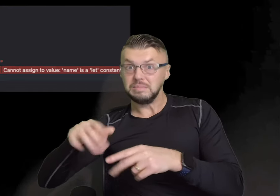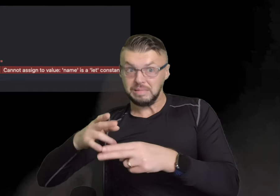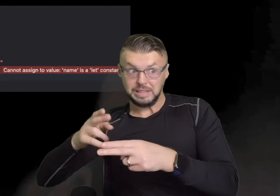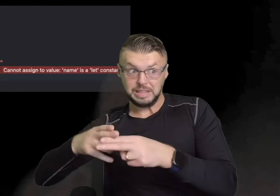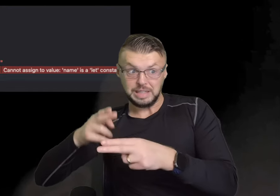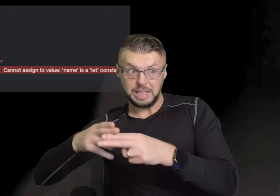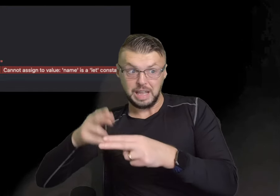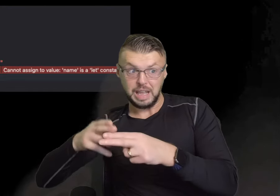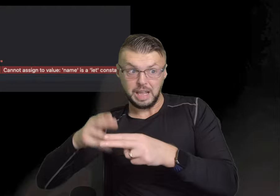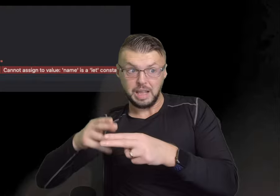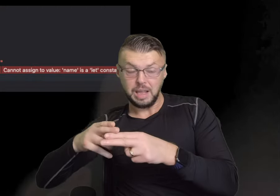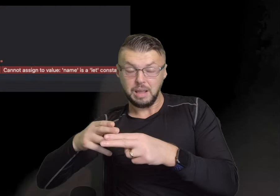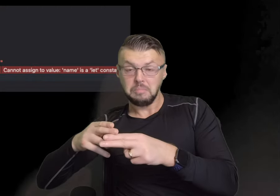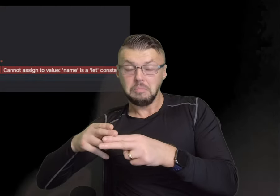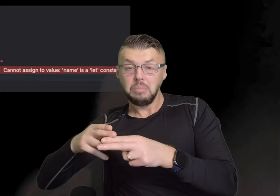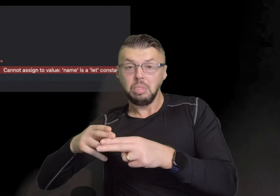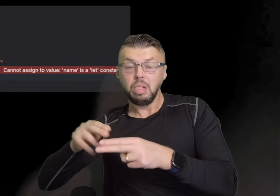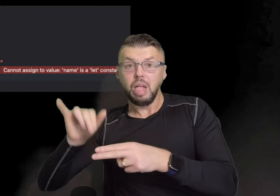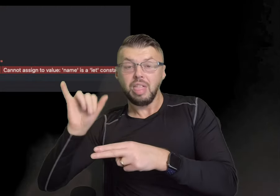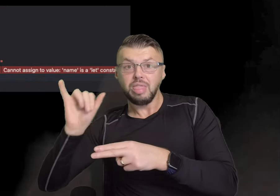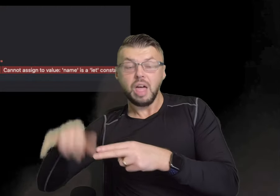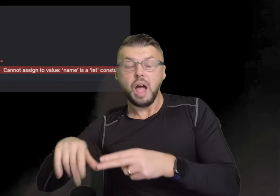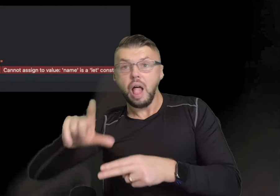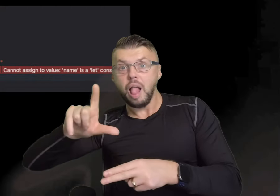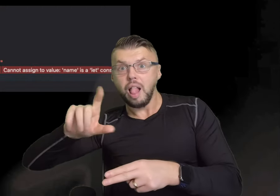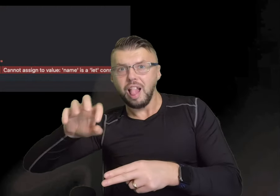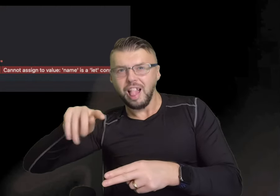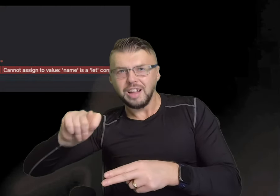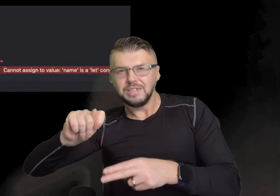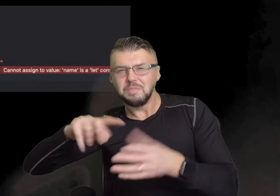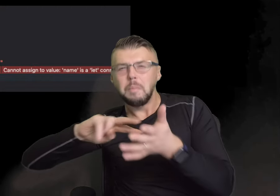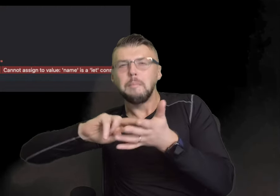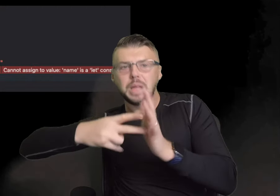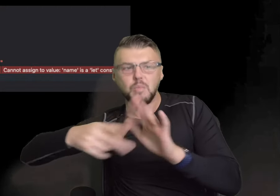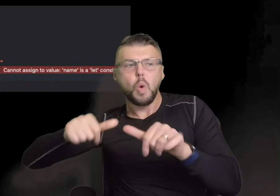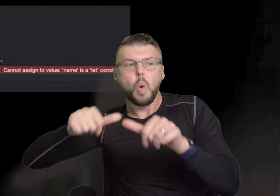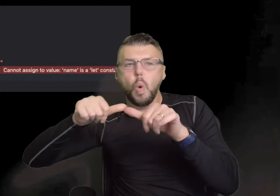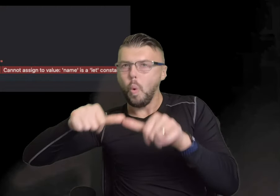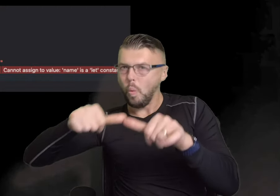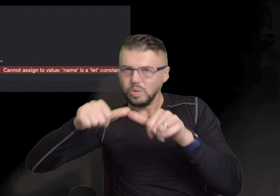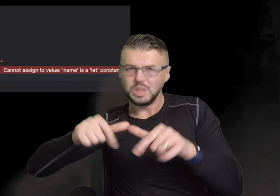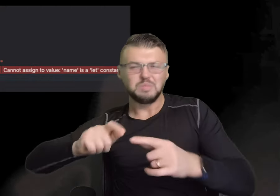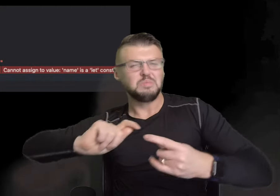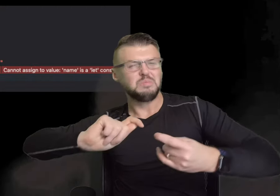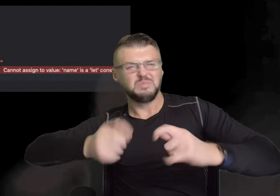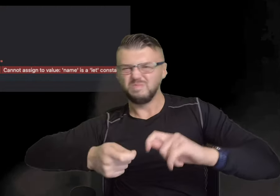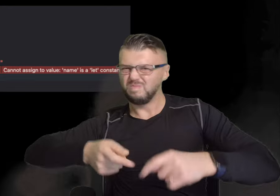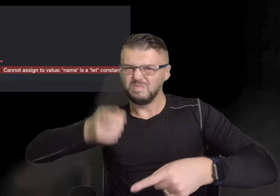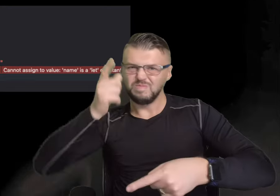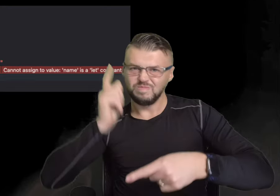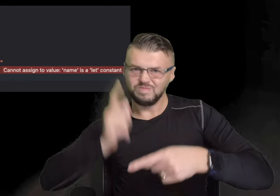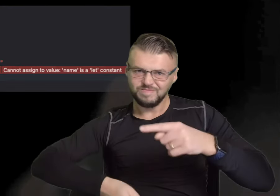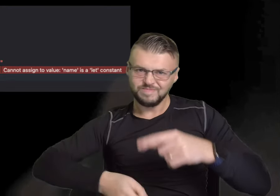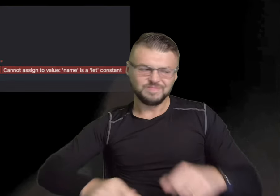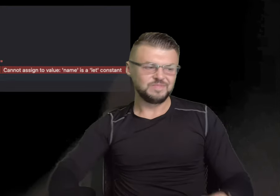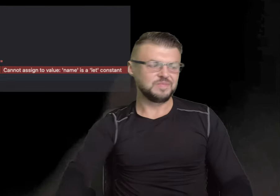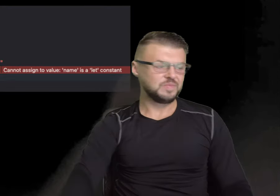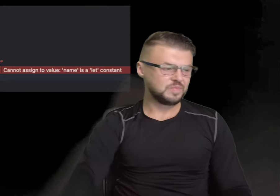name is let, meaning name is constant and it cannot be changed.